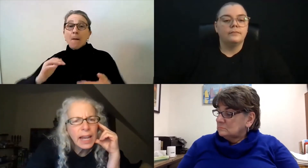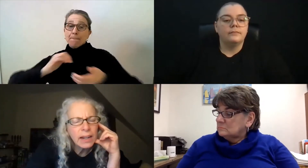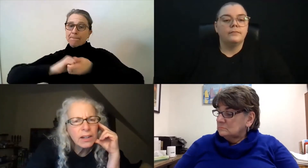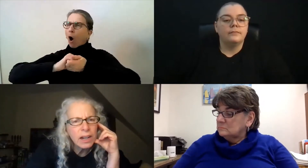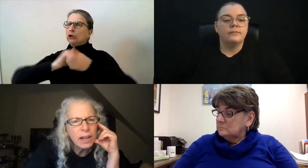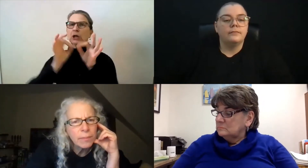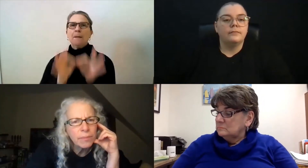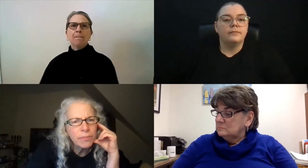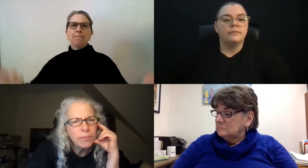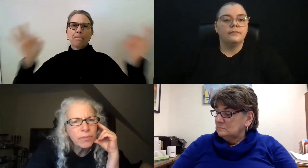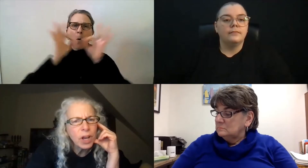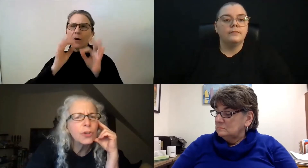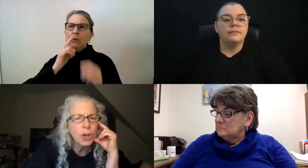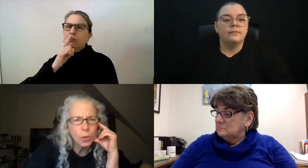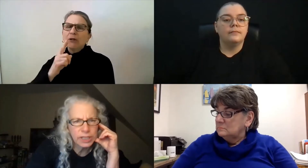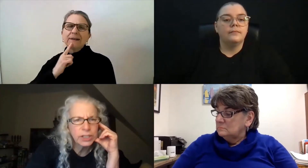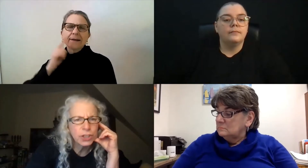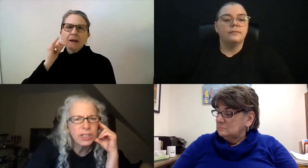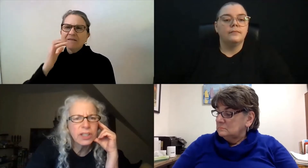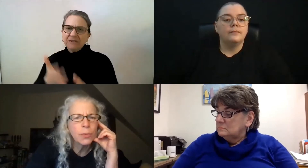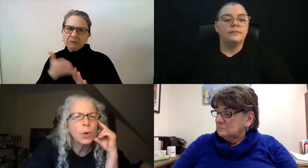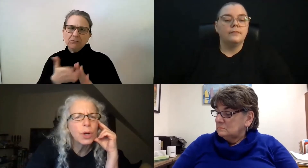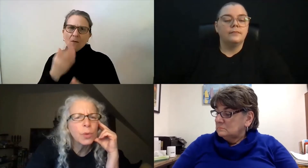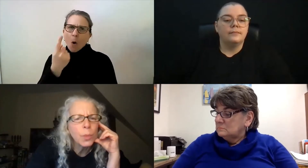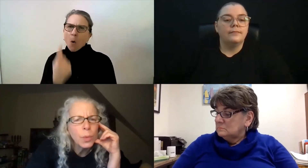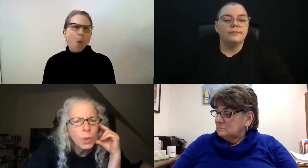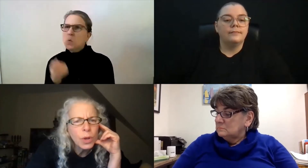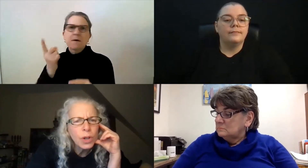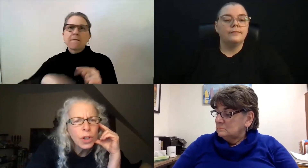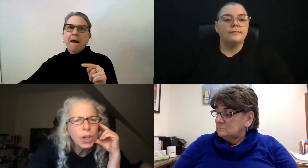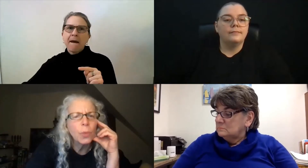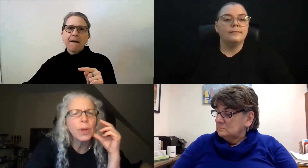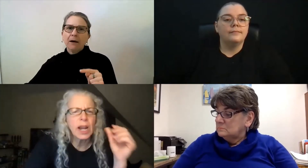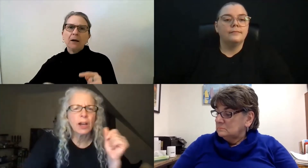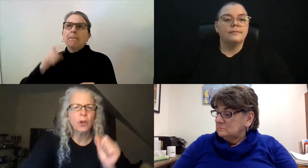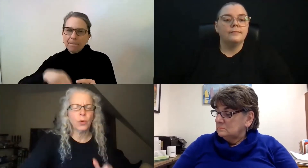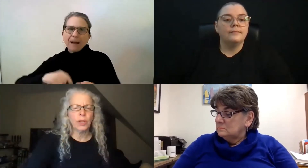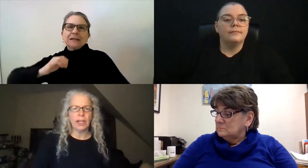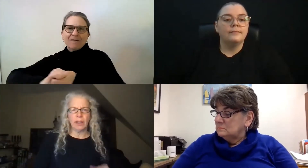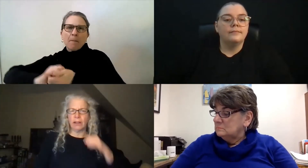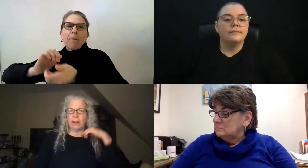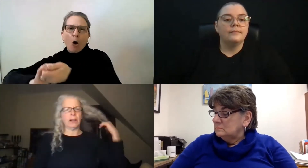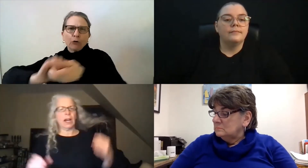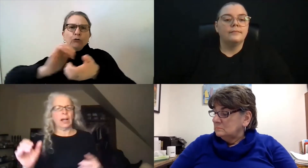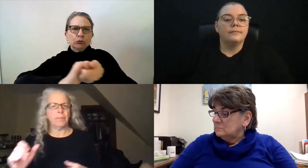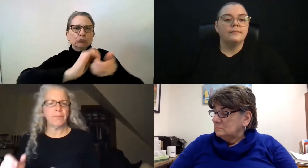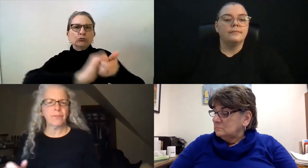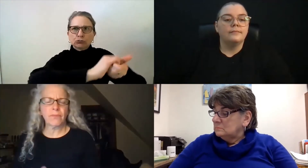and other coalitions that work. You know, we're not only